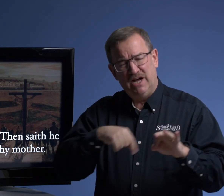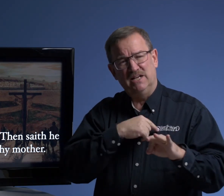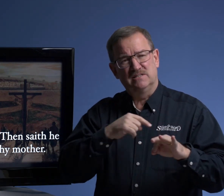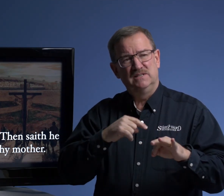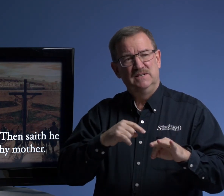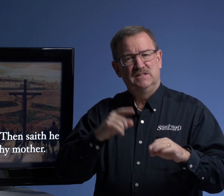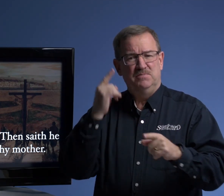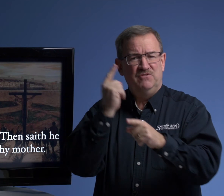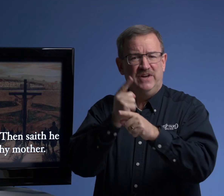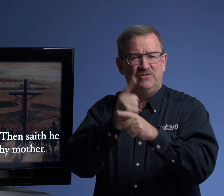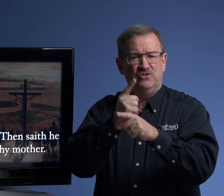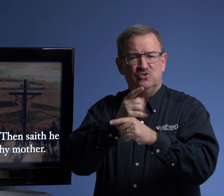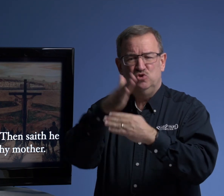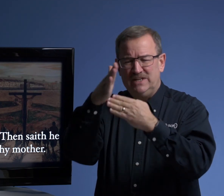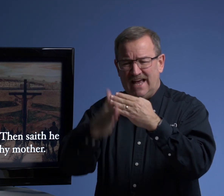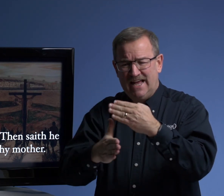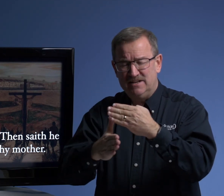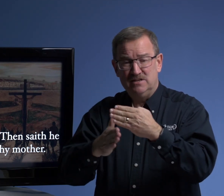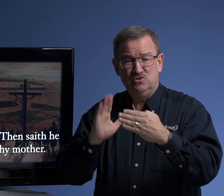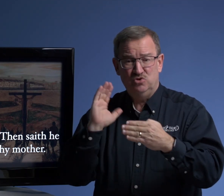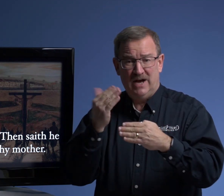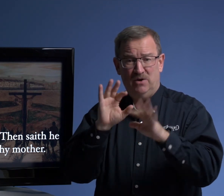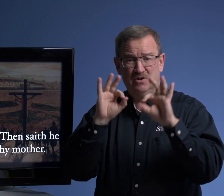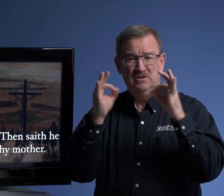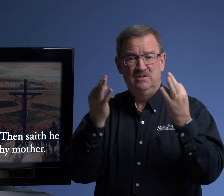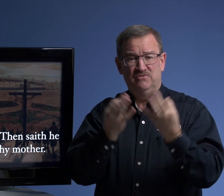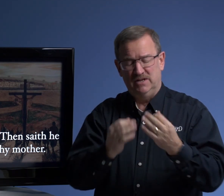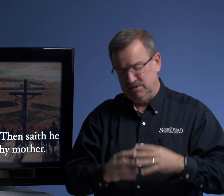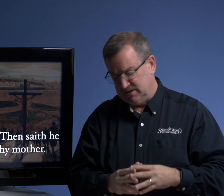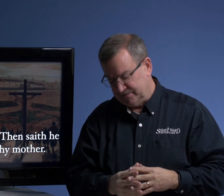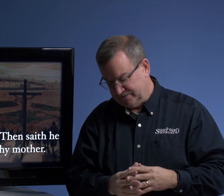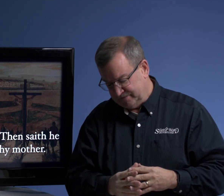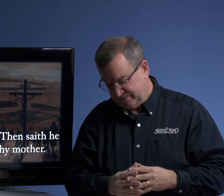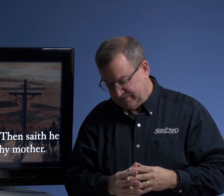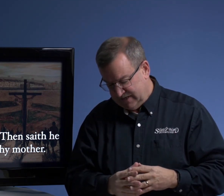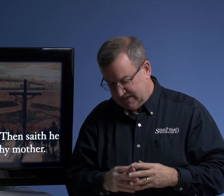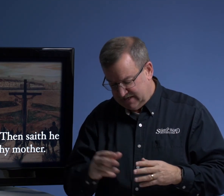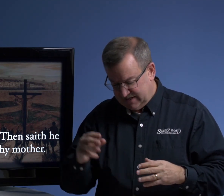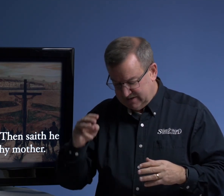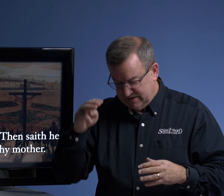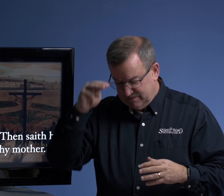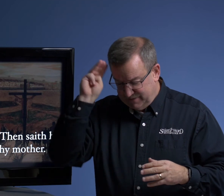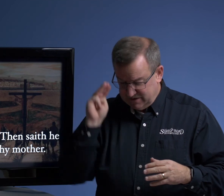us to be faithful to the end to our family. And Mary,